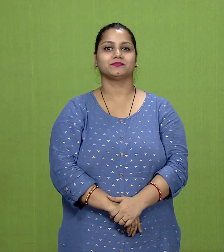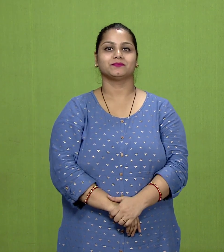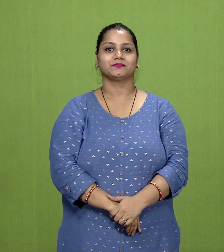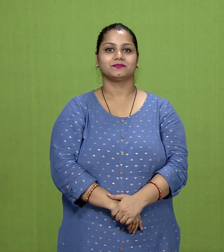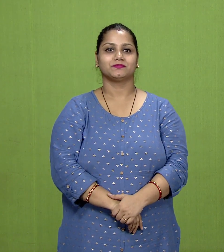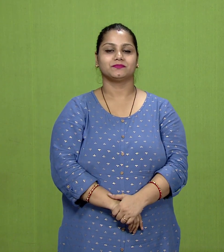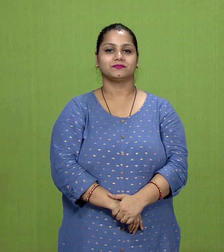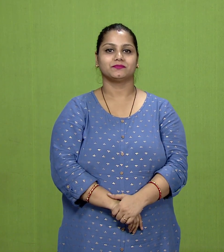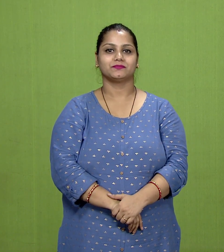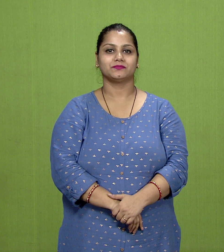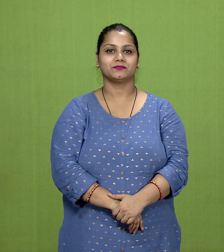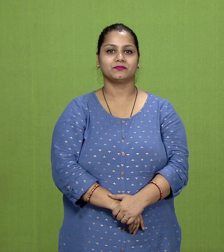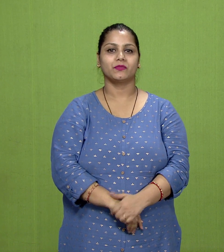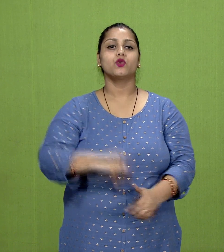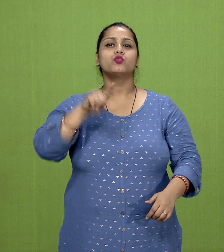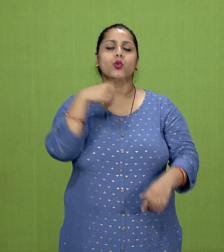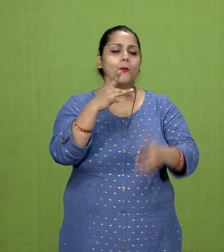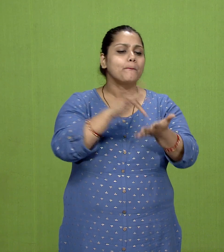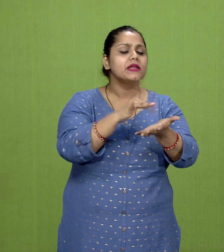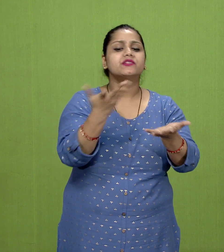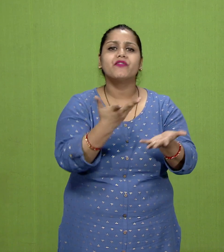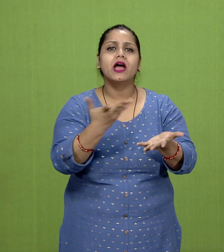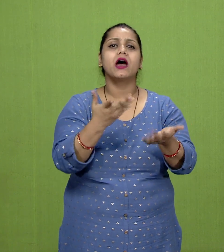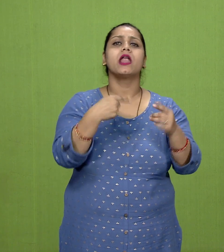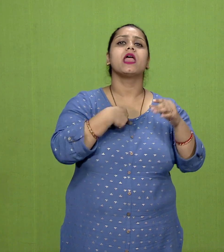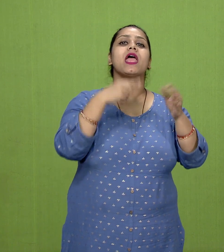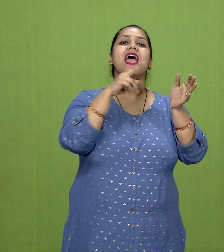which is situated near the Indo-Nepal border.